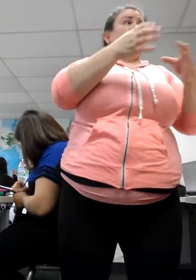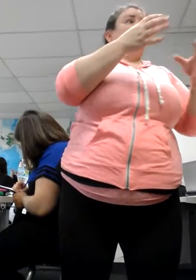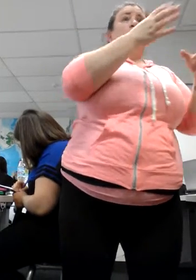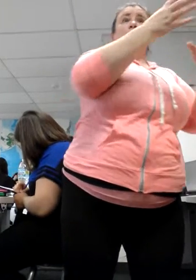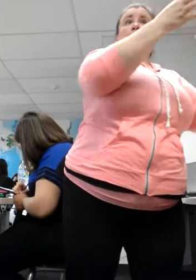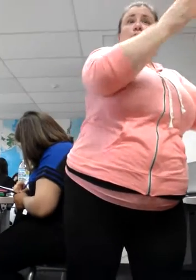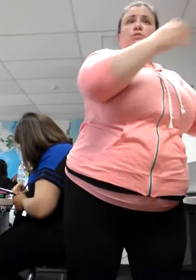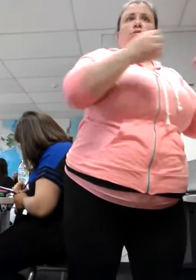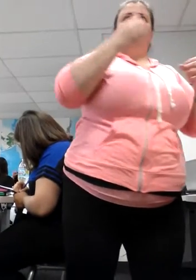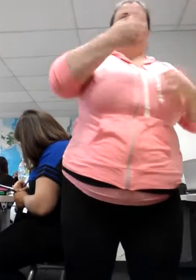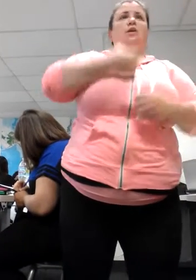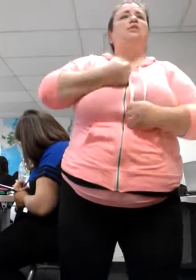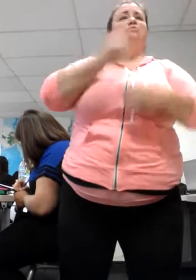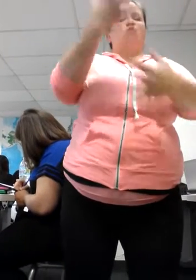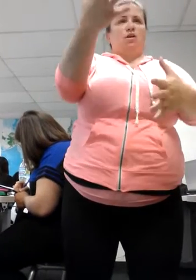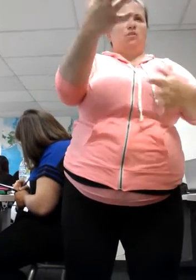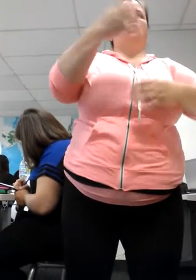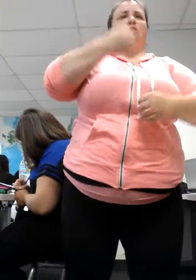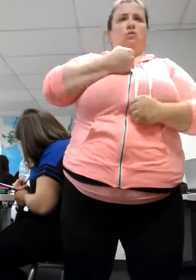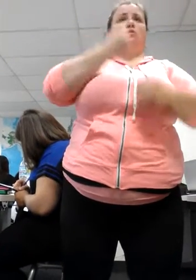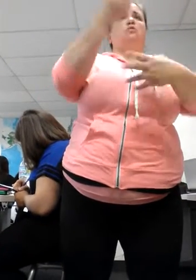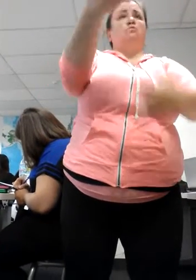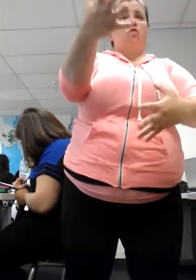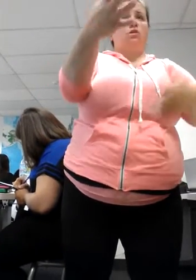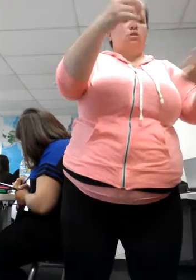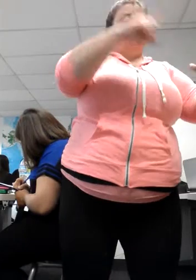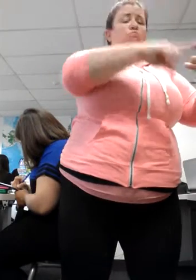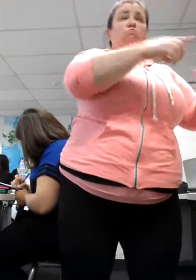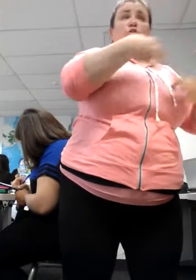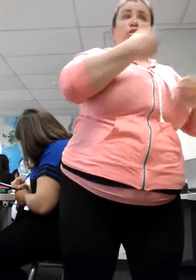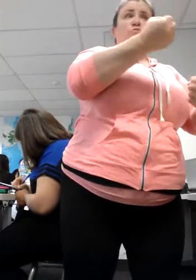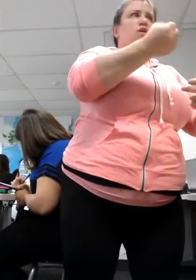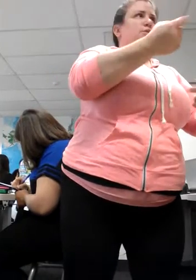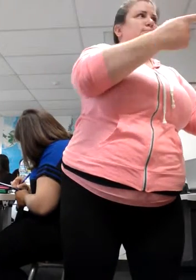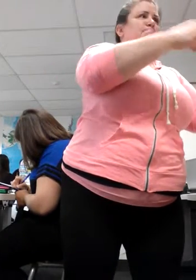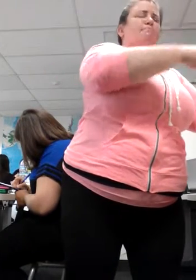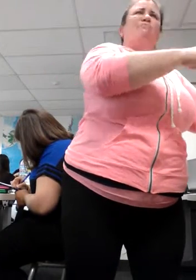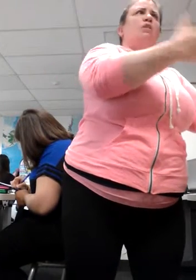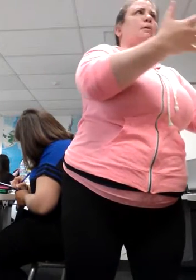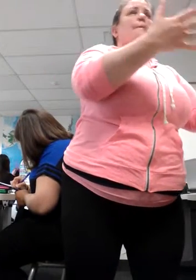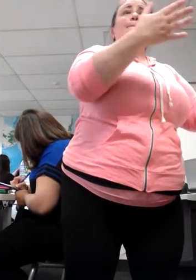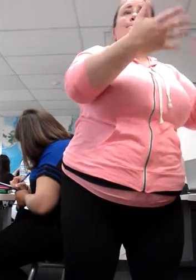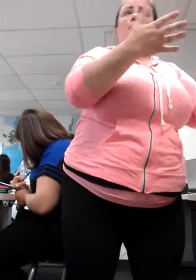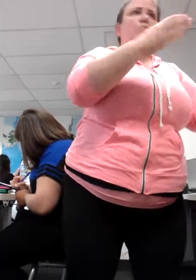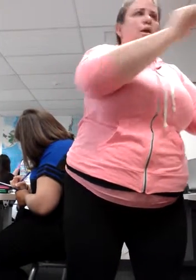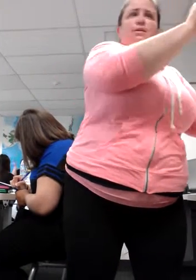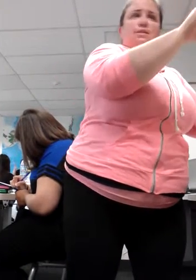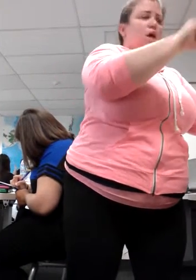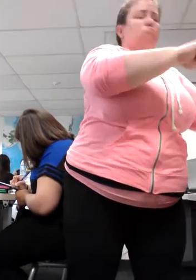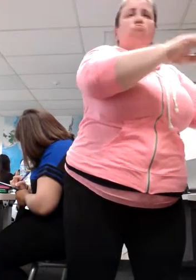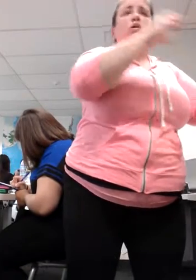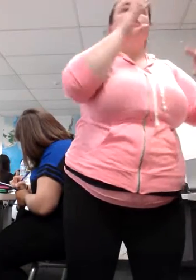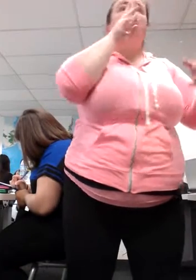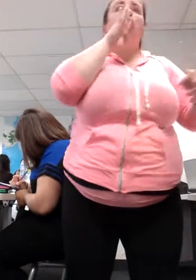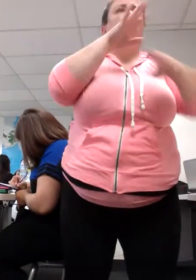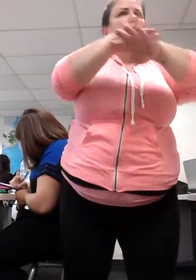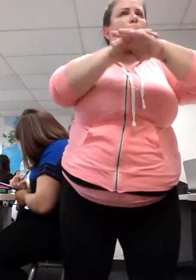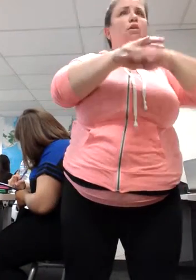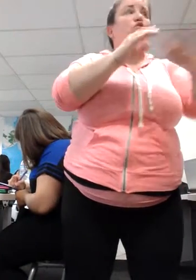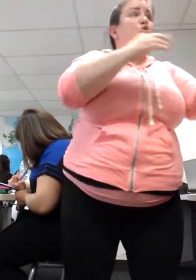What happens when you're rushed, you're worried you're going to forget something, is we put the second and the third